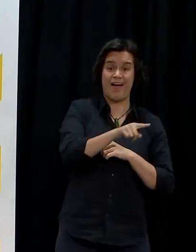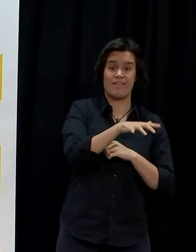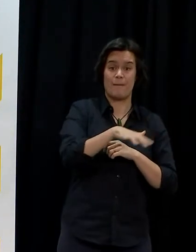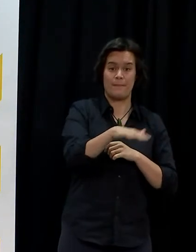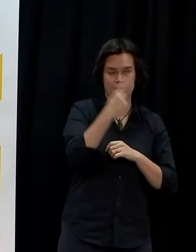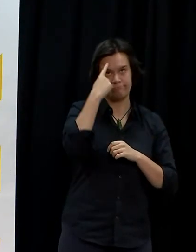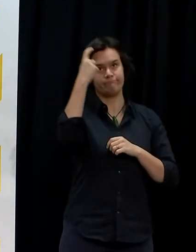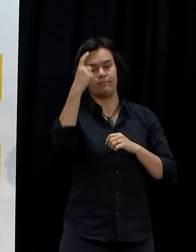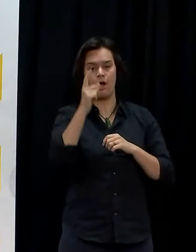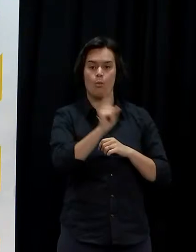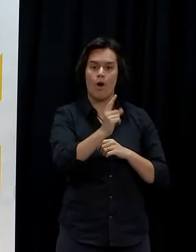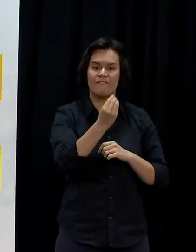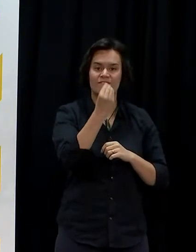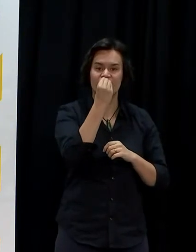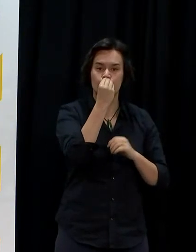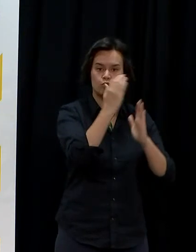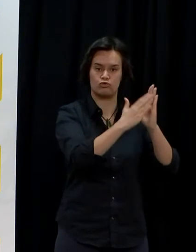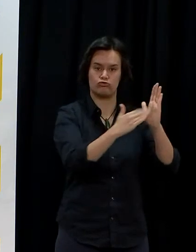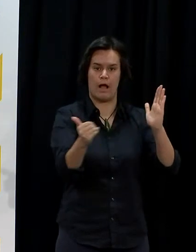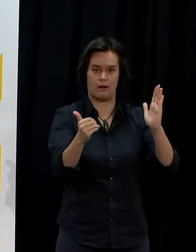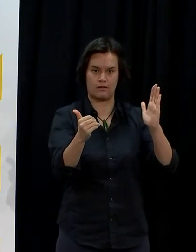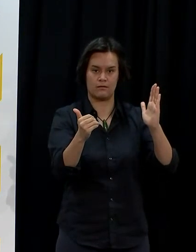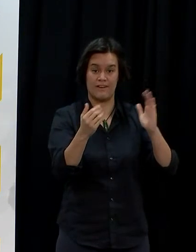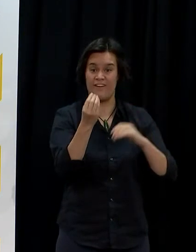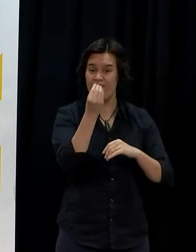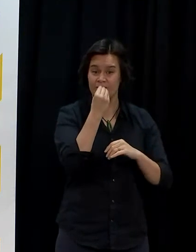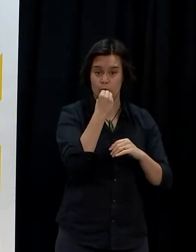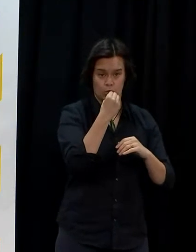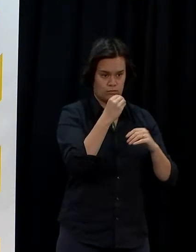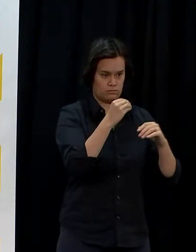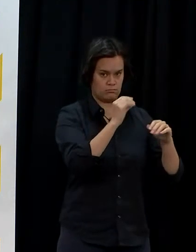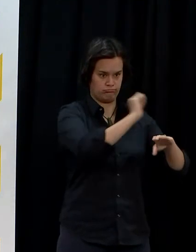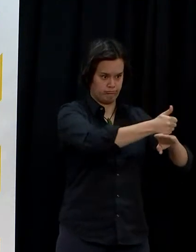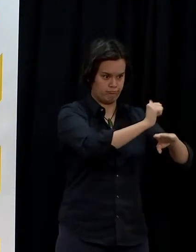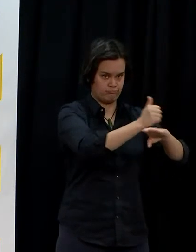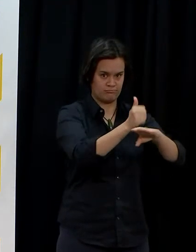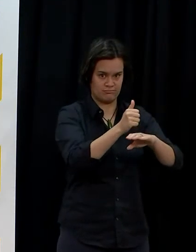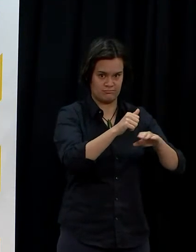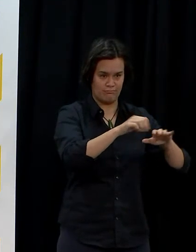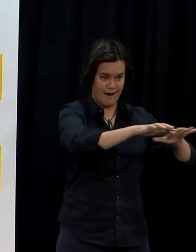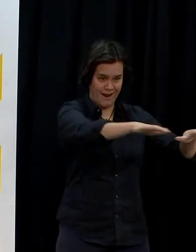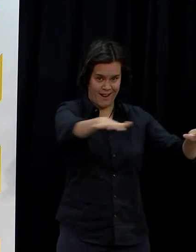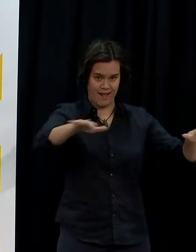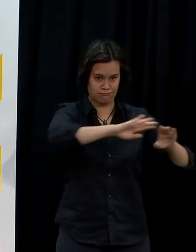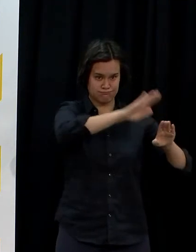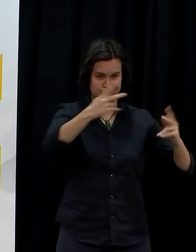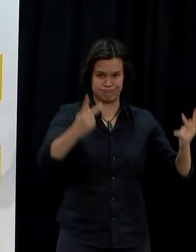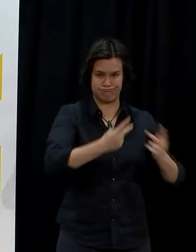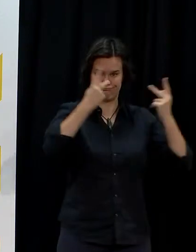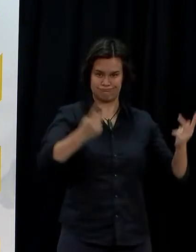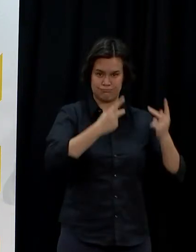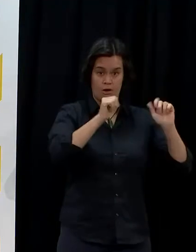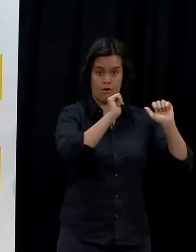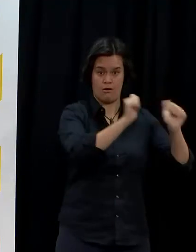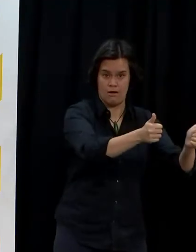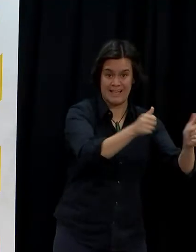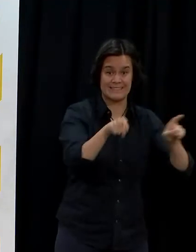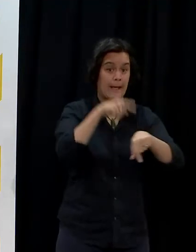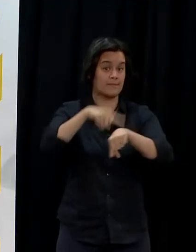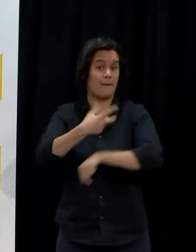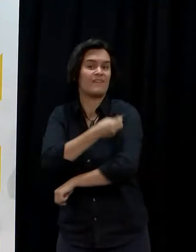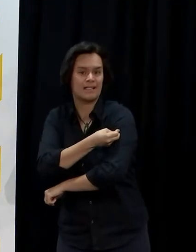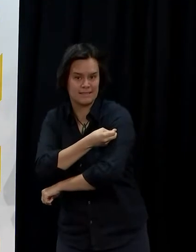and create events around vaccination to try and bring in different cohorts, different age groups. So we want that flexibility and that innovation.